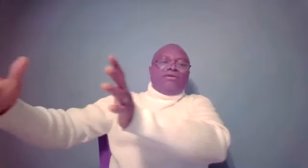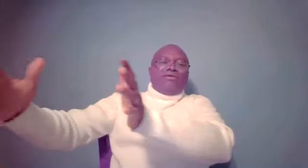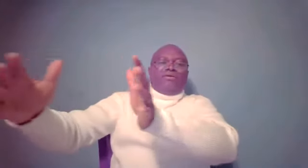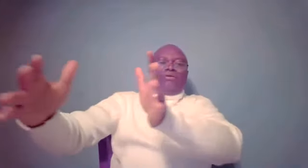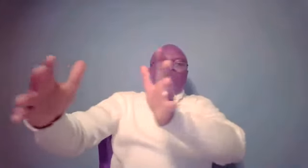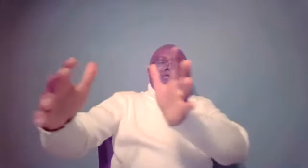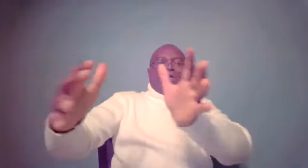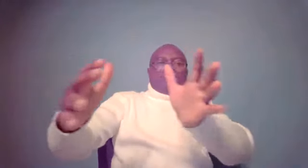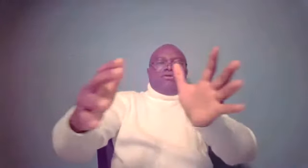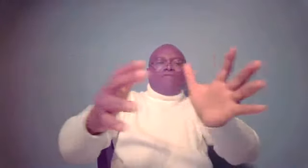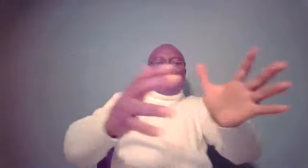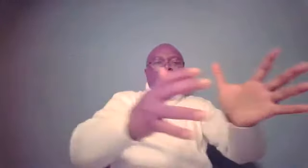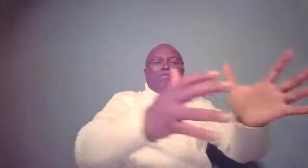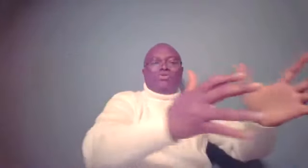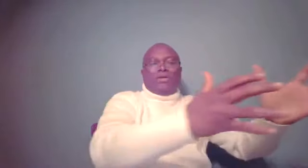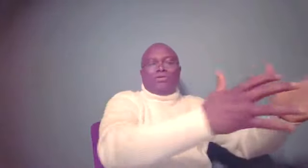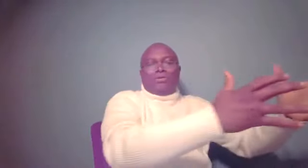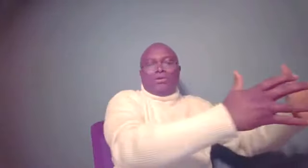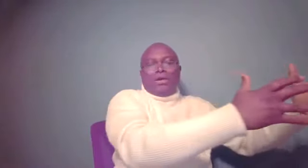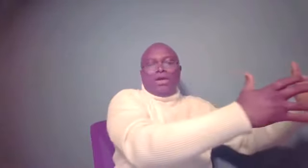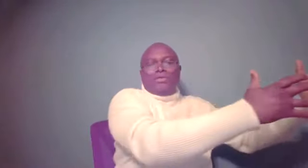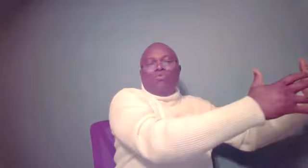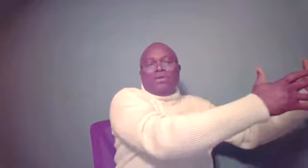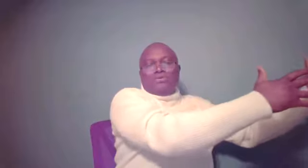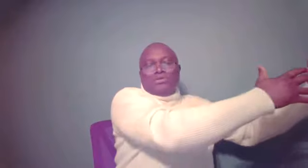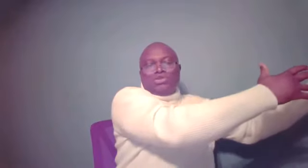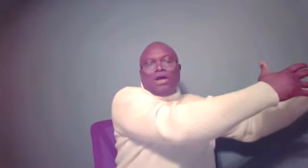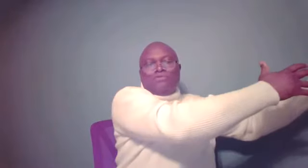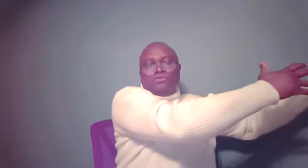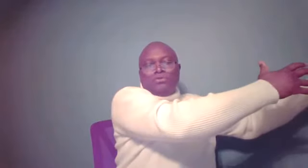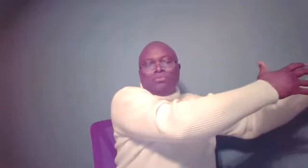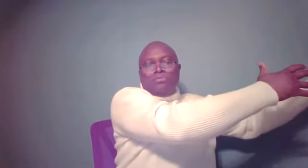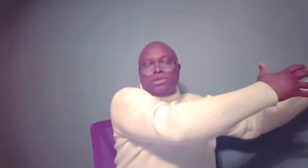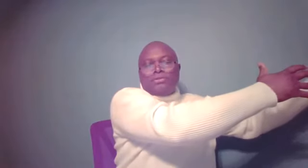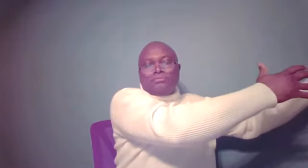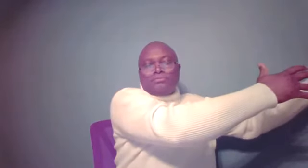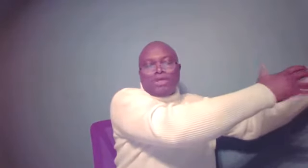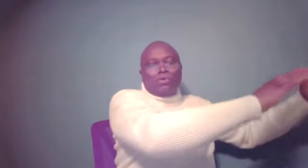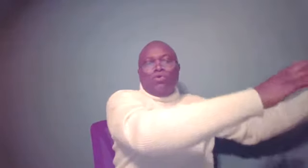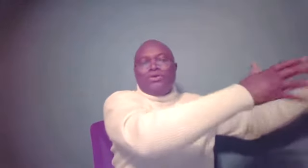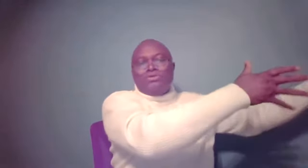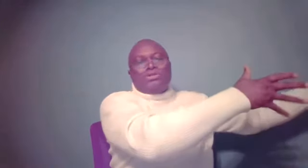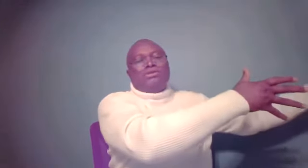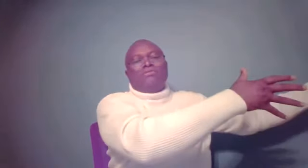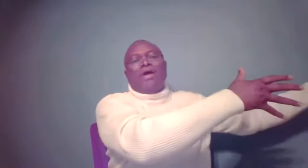of the people of Israel as they went, as they traveled to the promised land. I don't want to go into details of that.